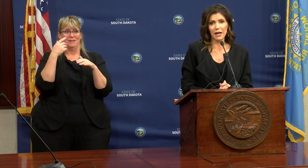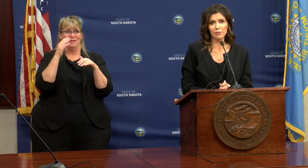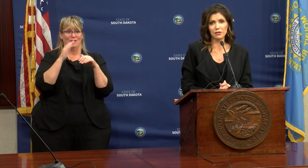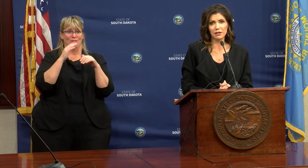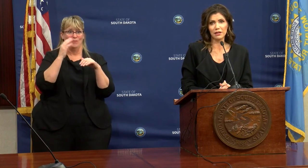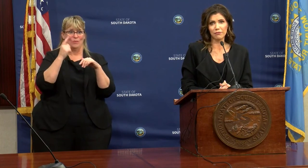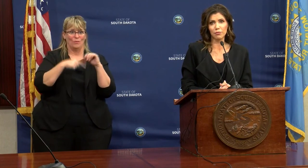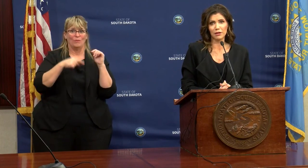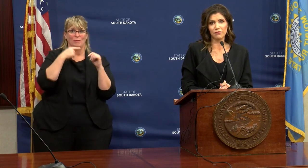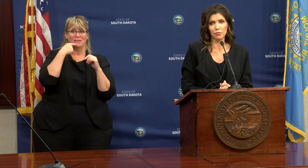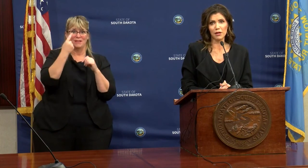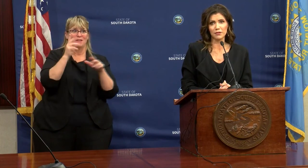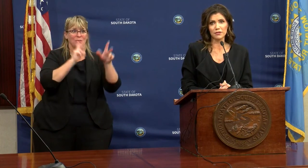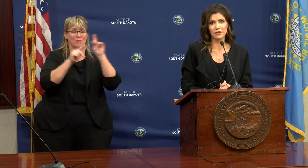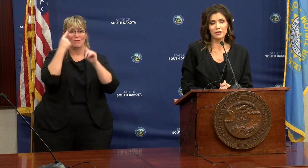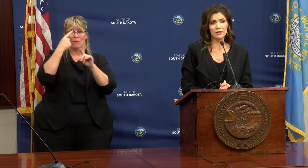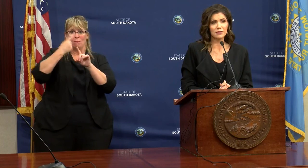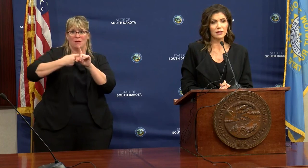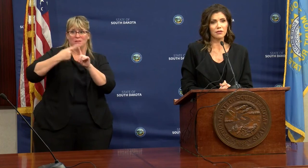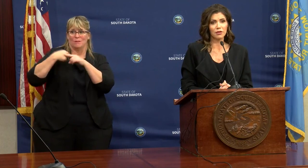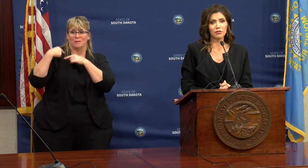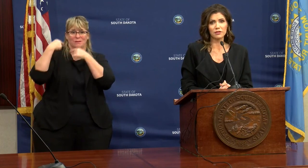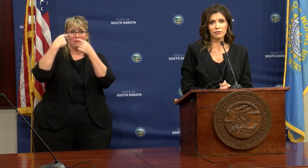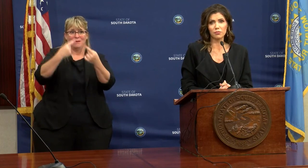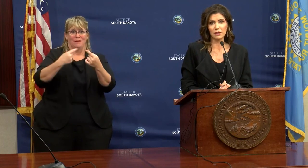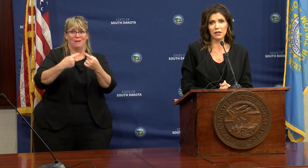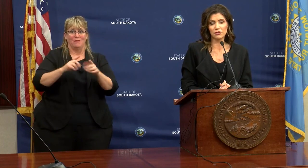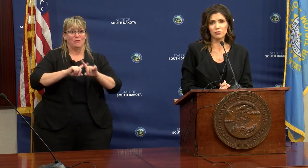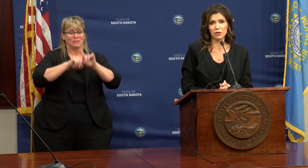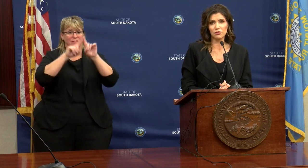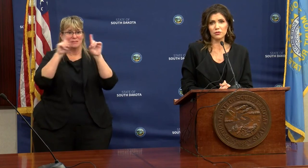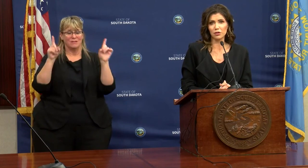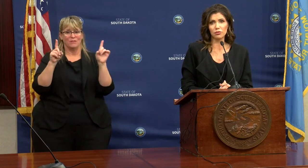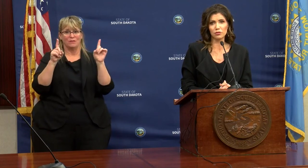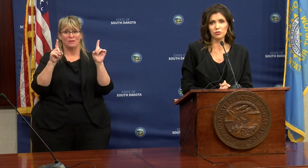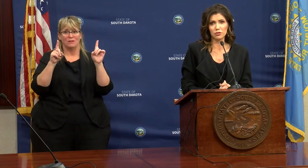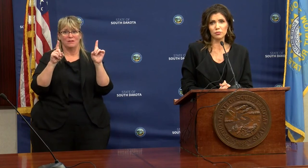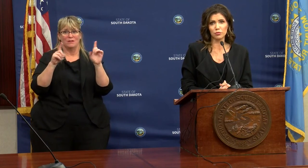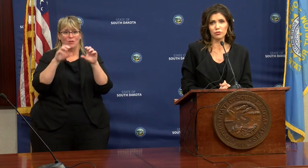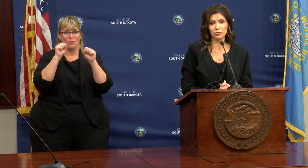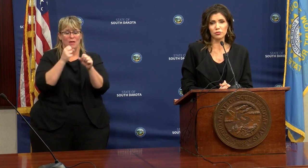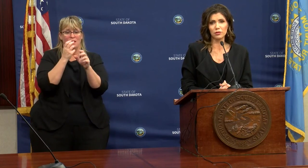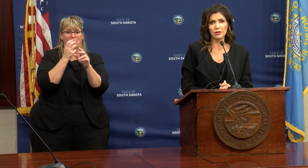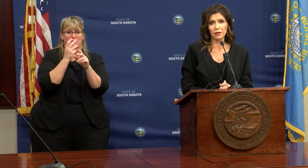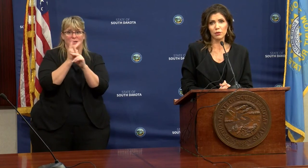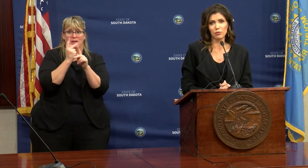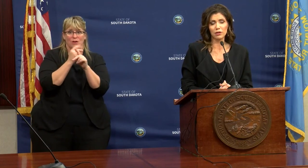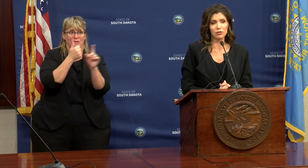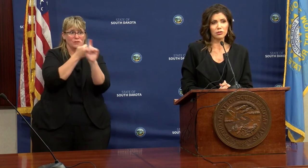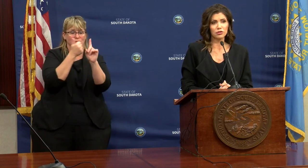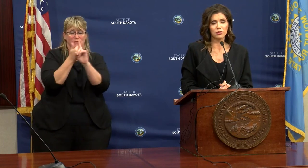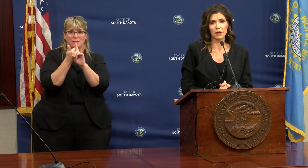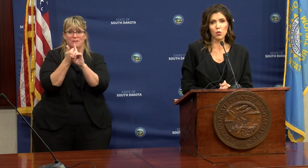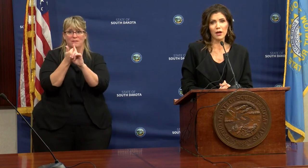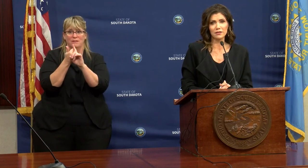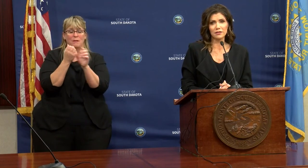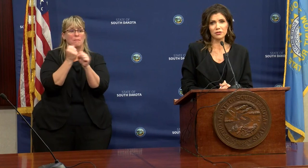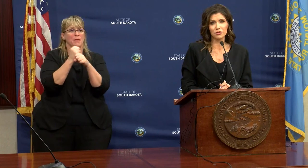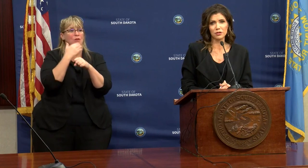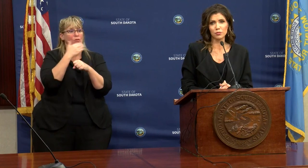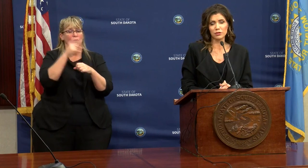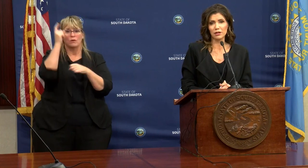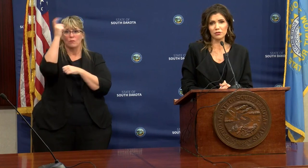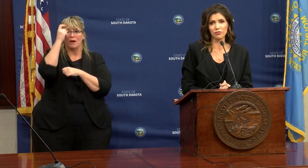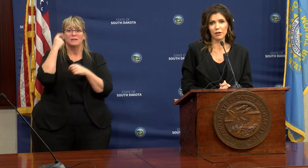everybody and have been telling everybody for months, is that there are different mitigation measures that you can choose to pursue. And we would encourage you to make wise